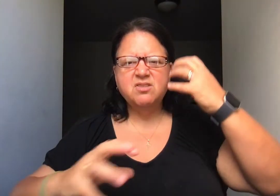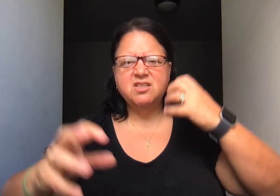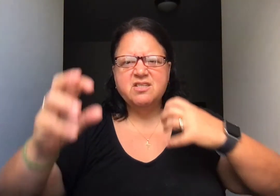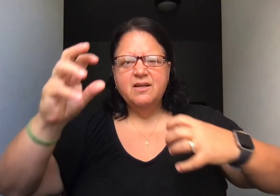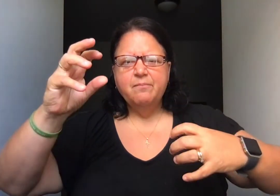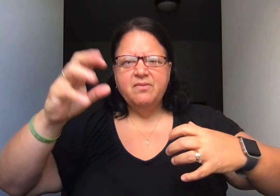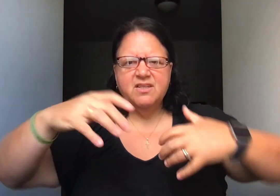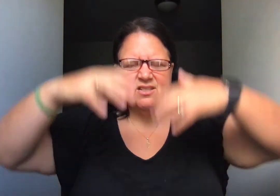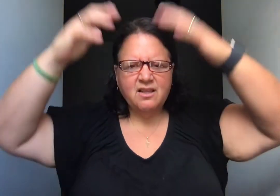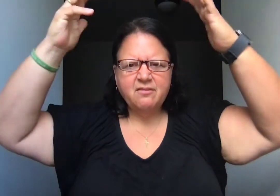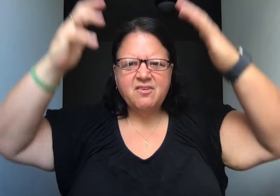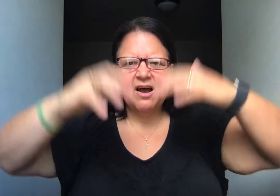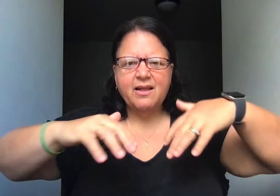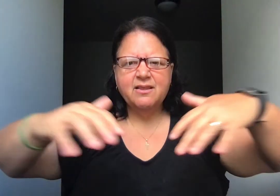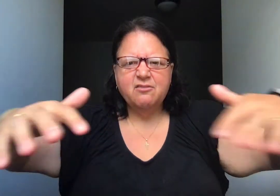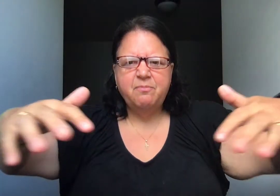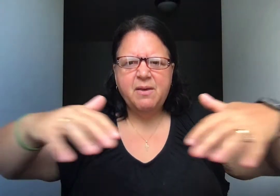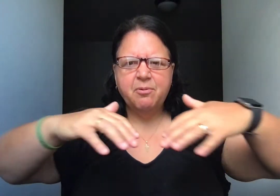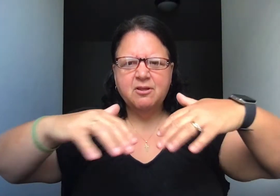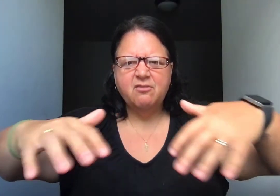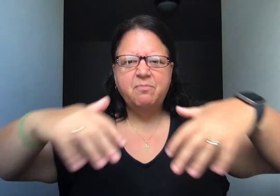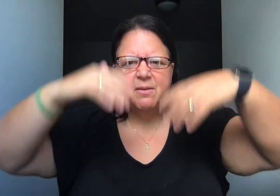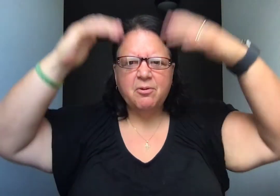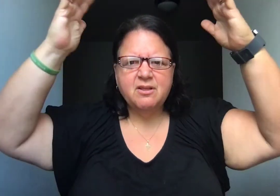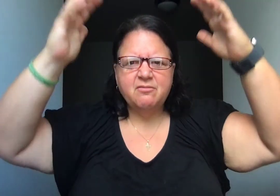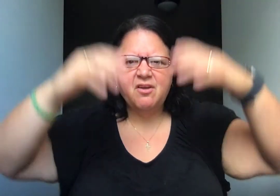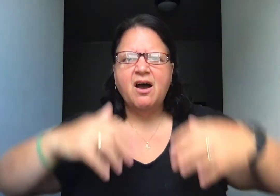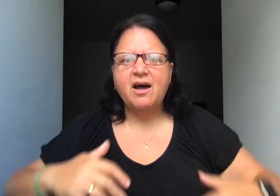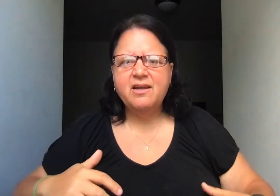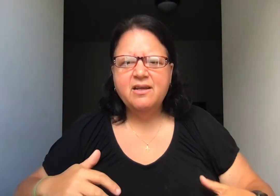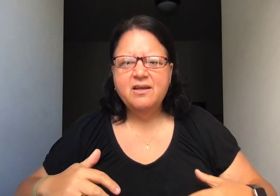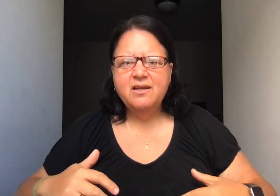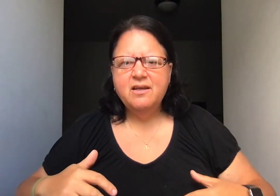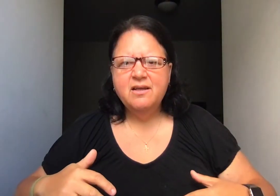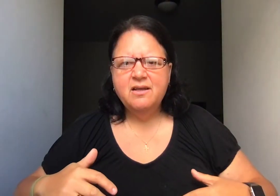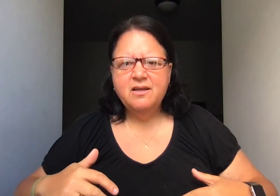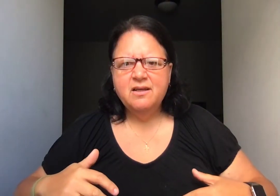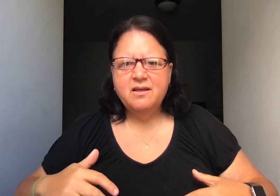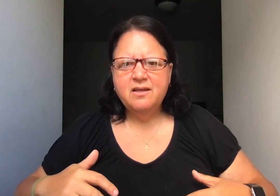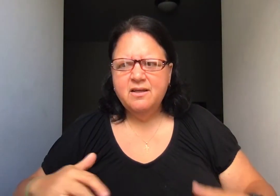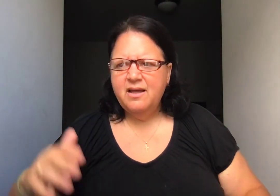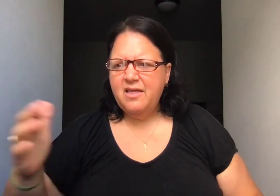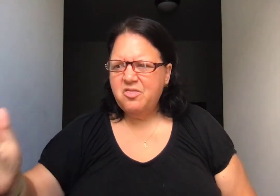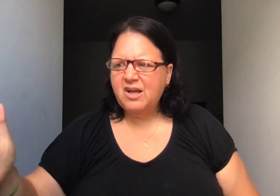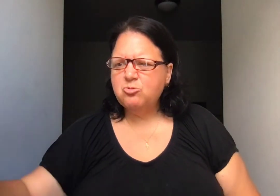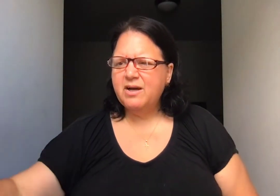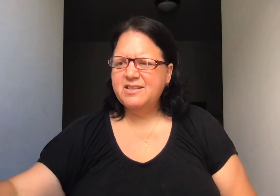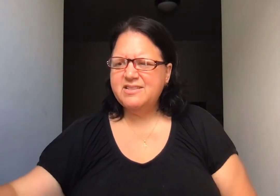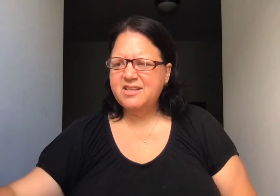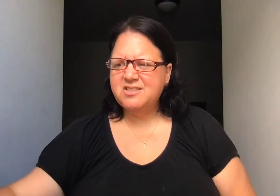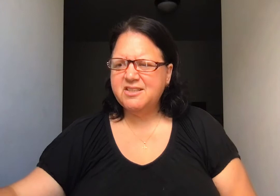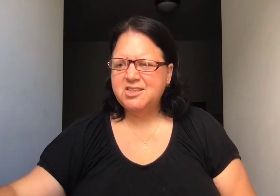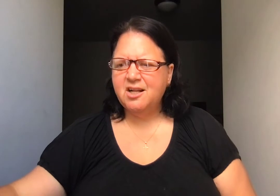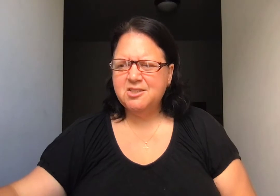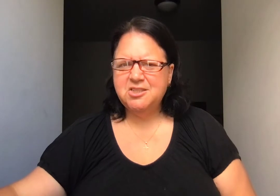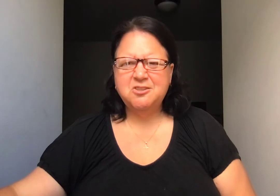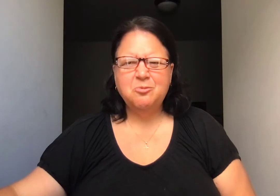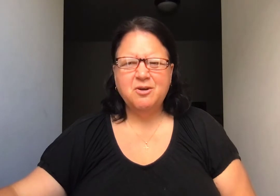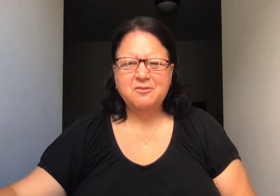this, this love God, love people, love people, love God. And that's why it says such knowledge is too wonderful